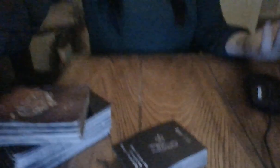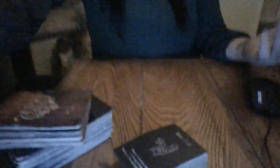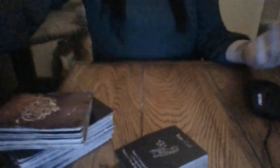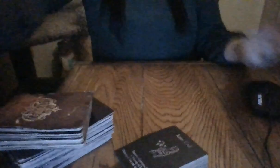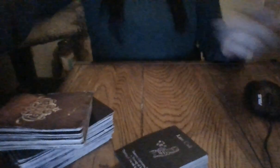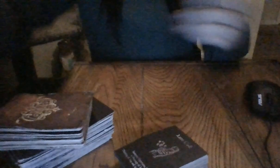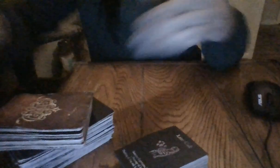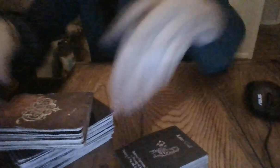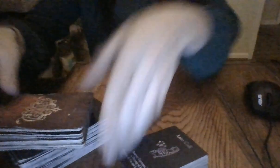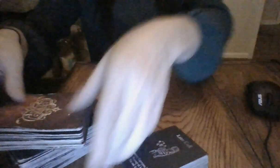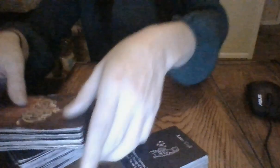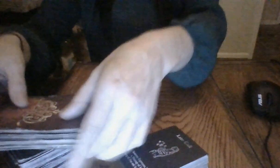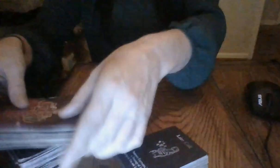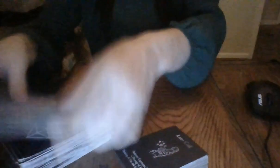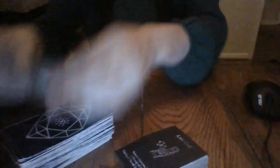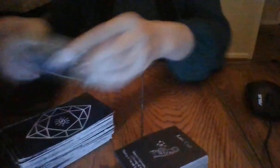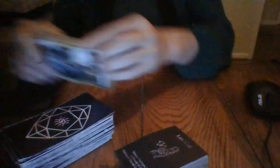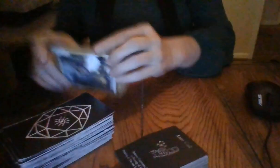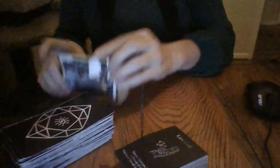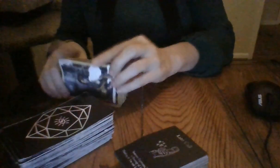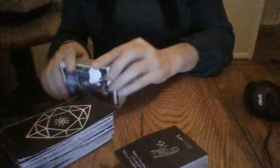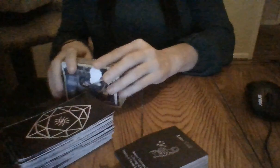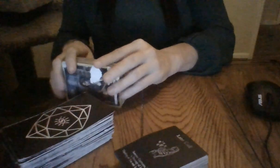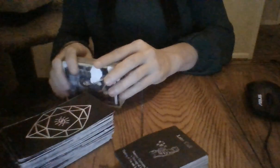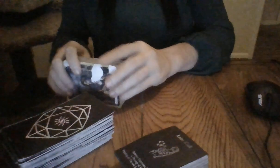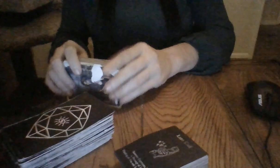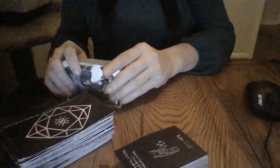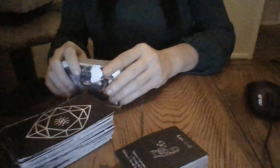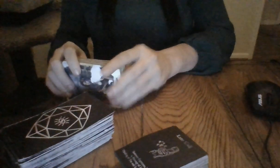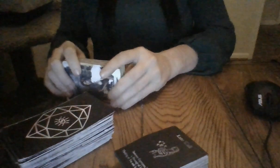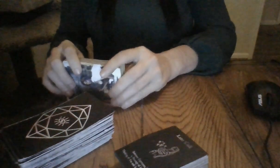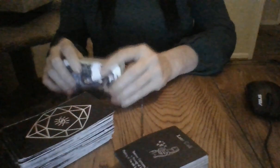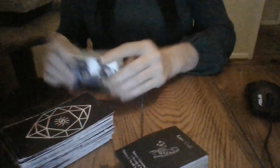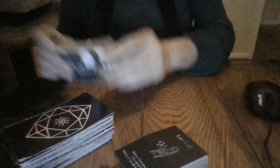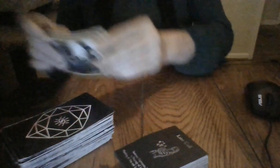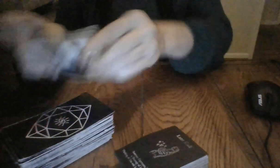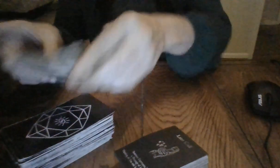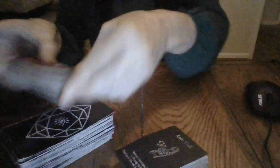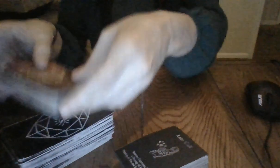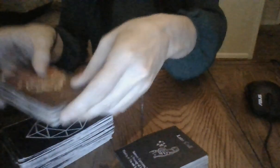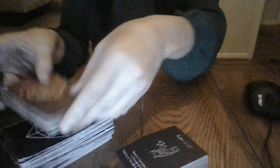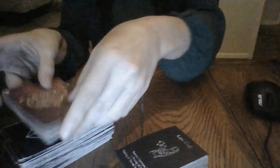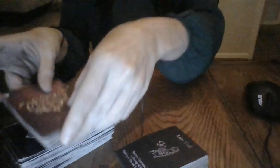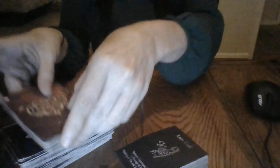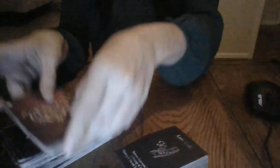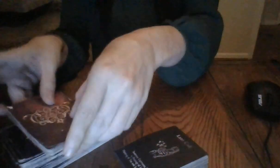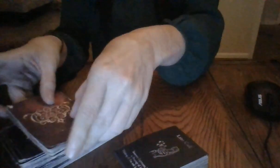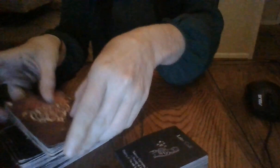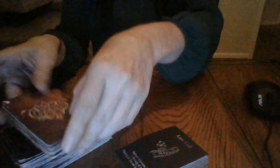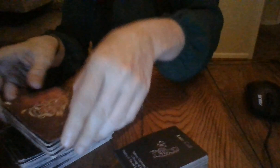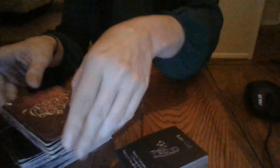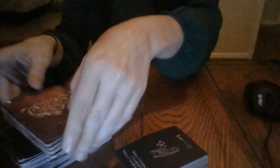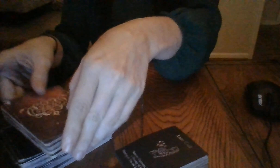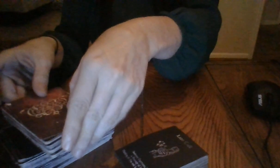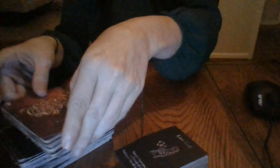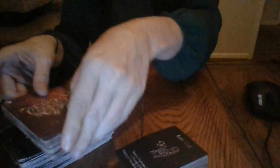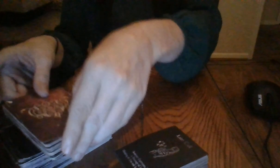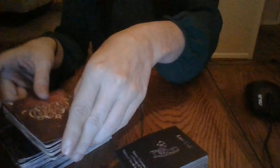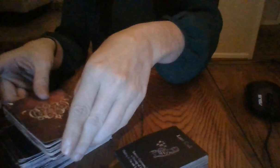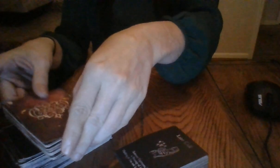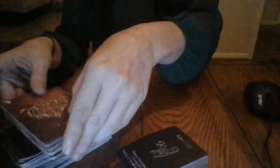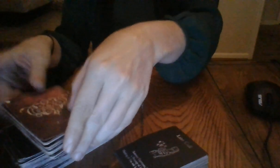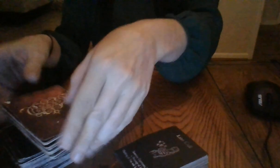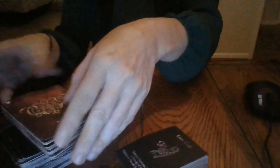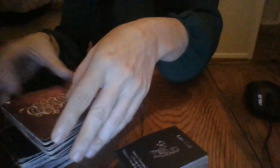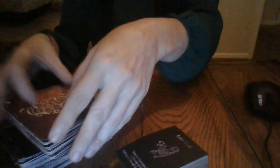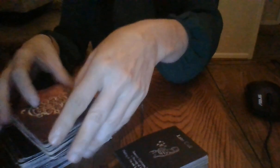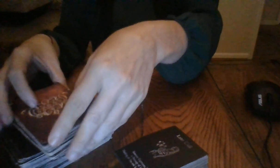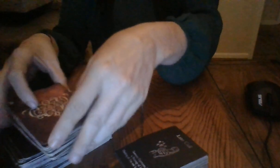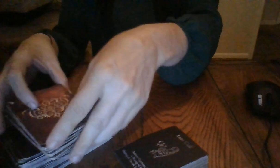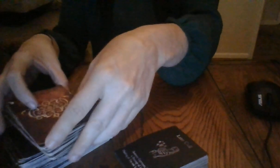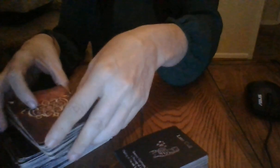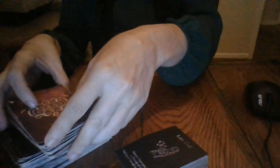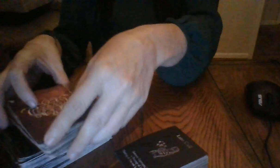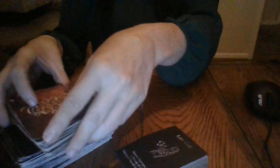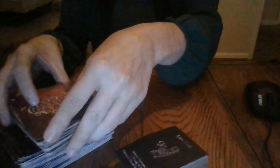And a particular home is about to burn to the ground. And that's about to cause many series of change events in a particular city